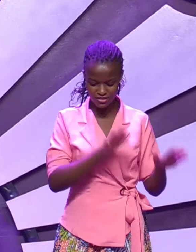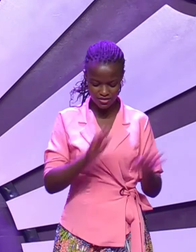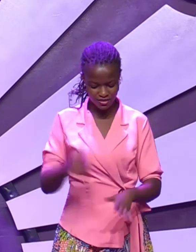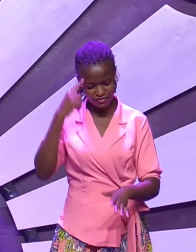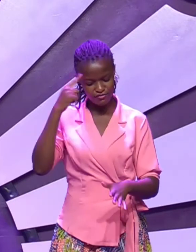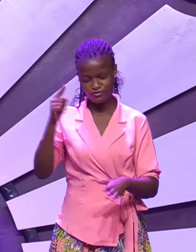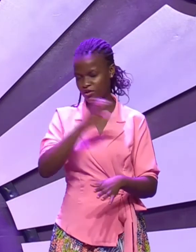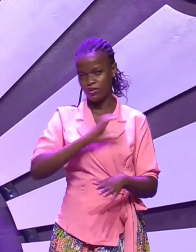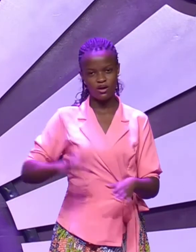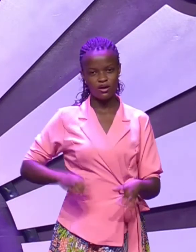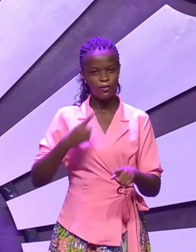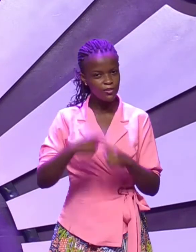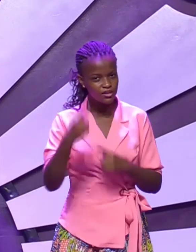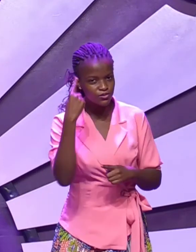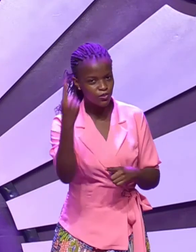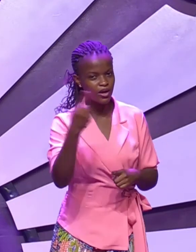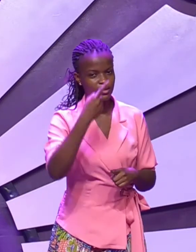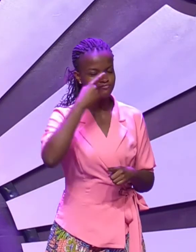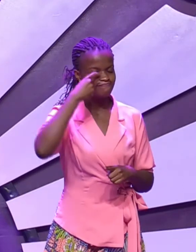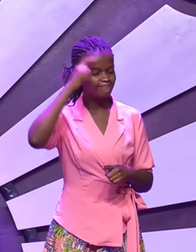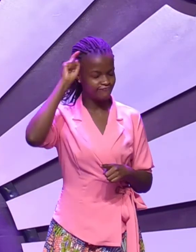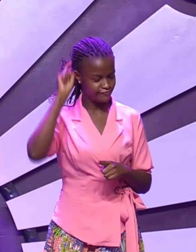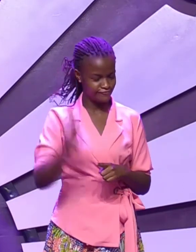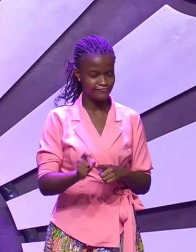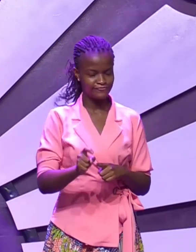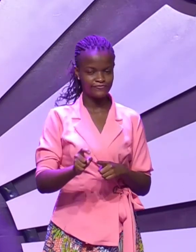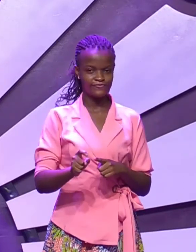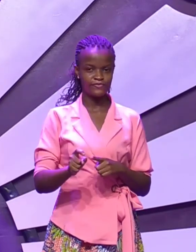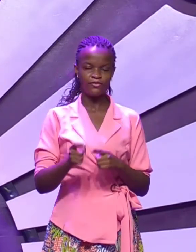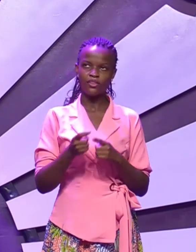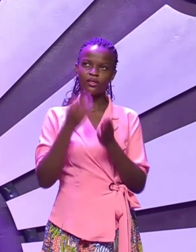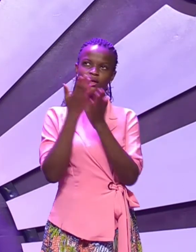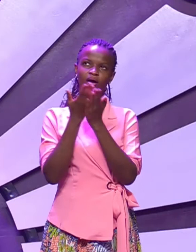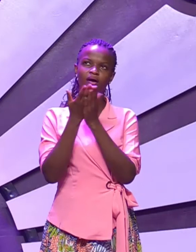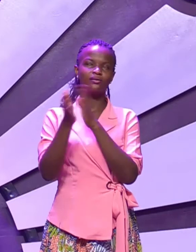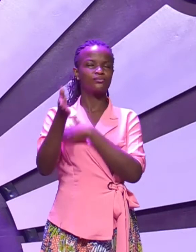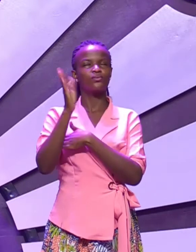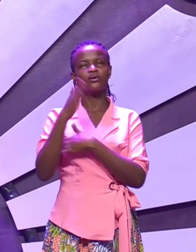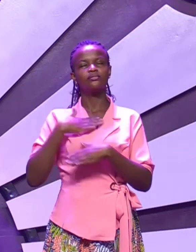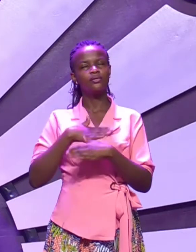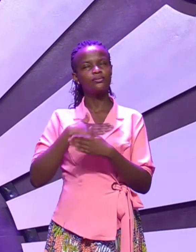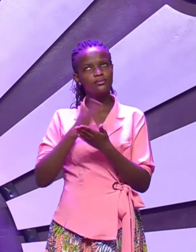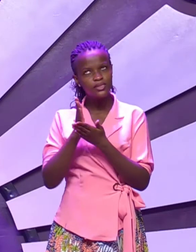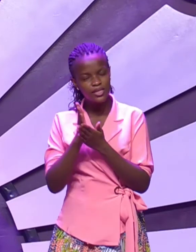but there is one trial he asked God to take away from him